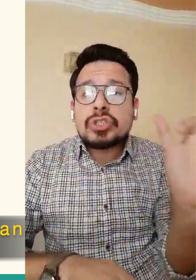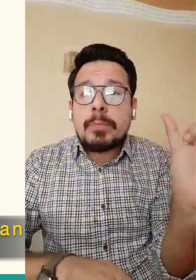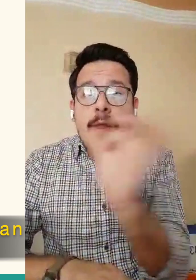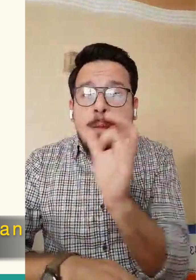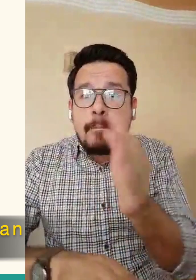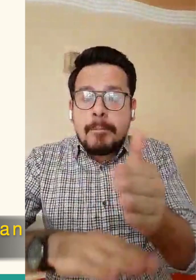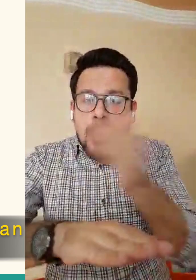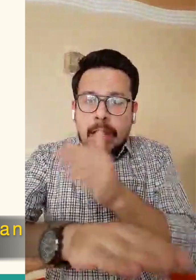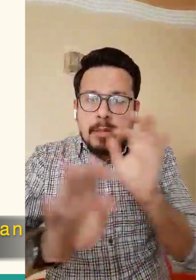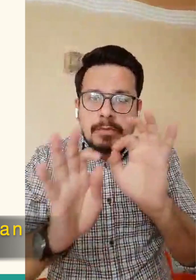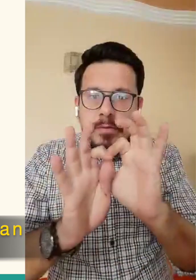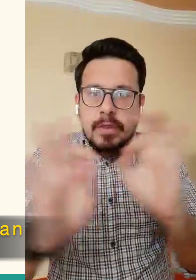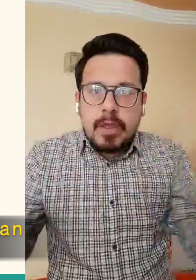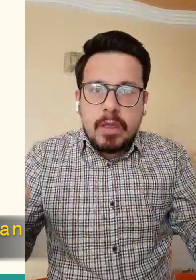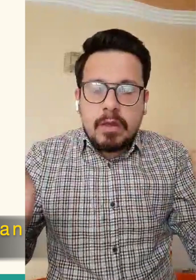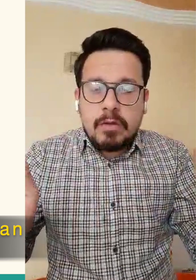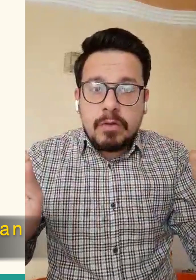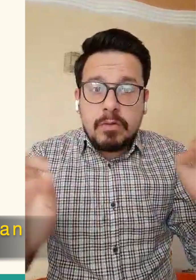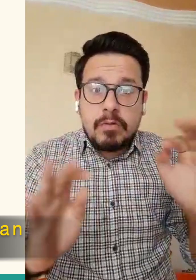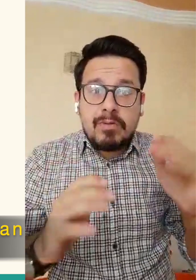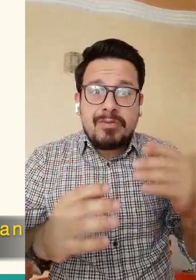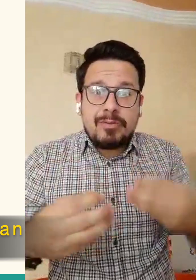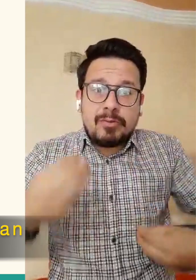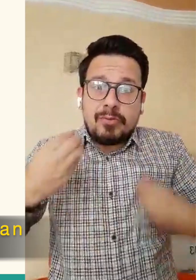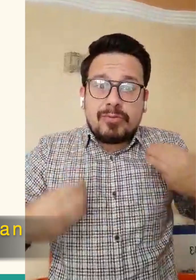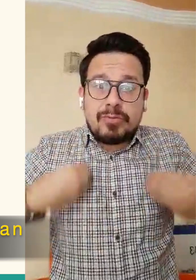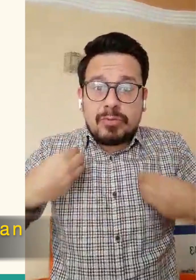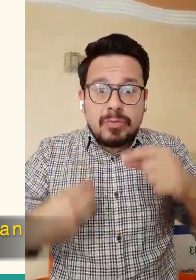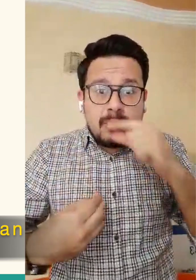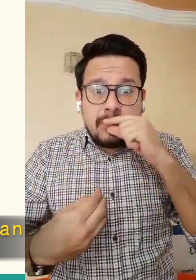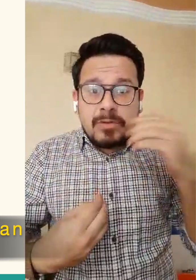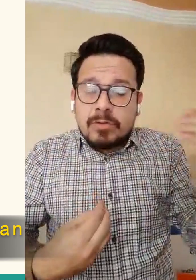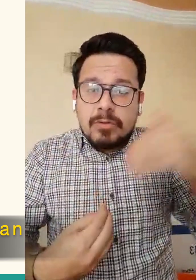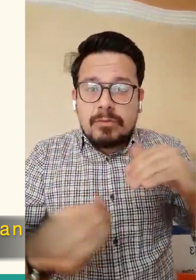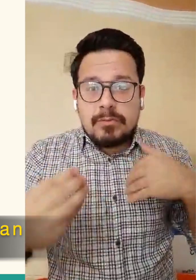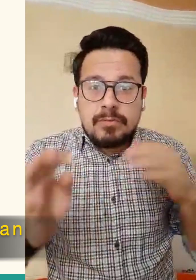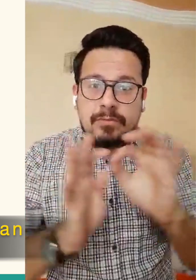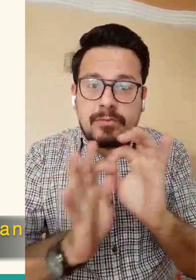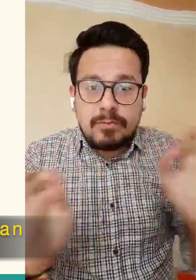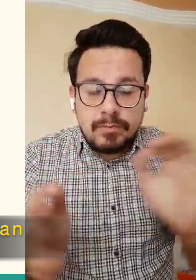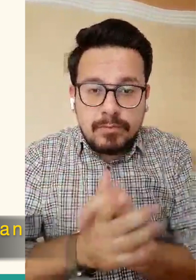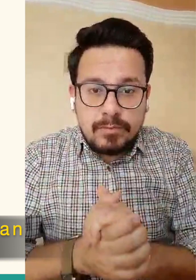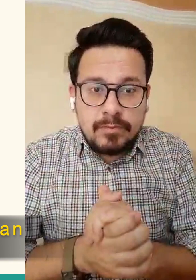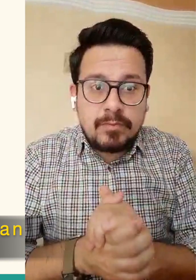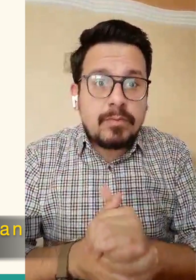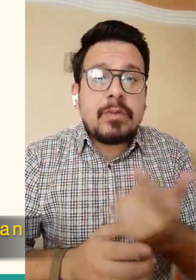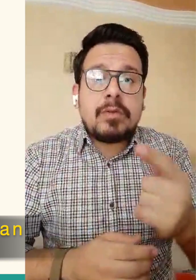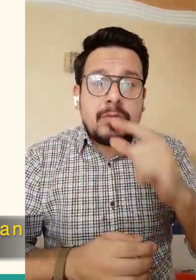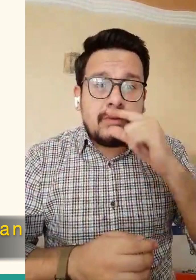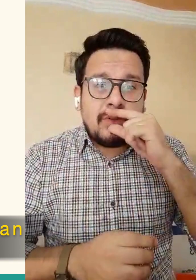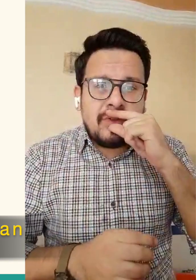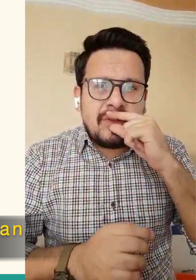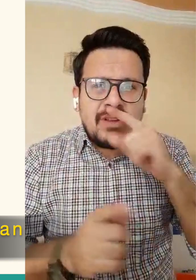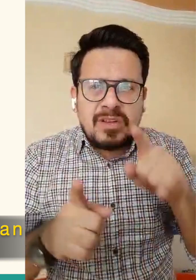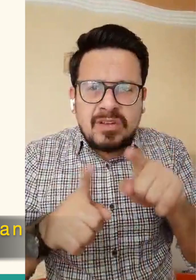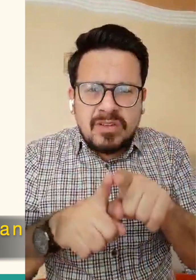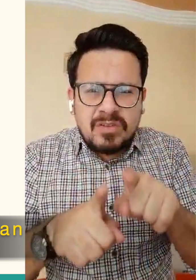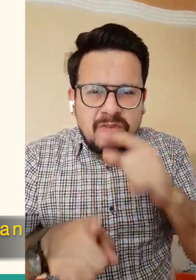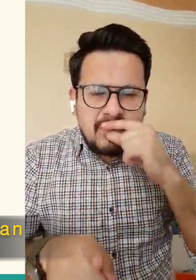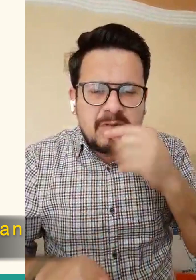As we know, fasting is more than just abstaining from food, but also from indecent speech